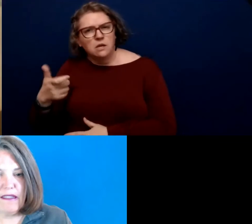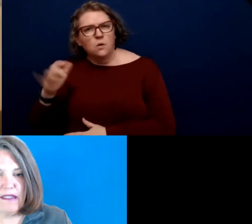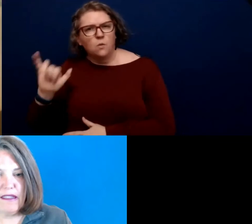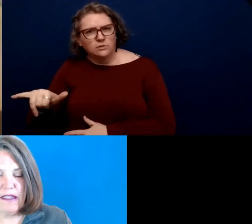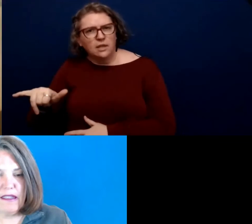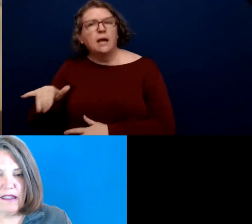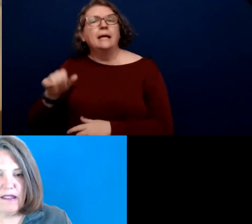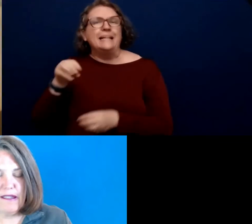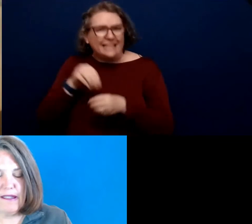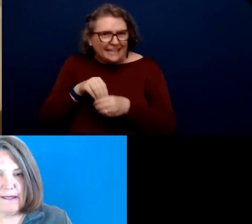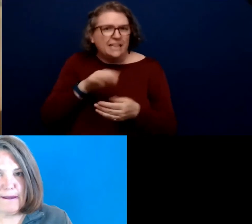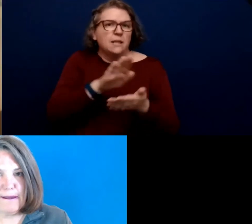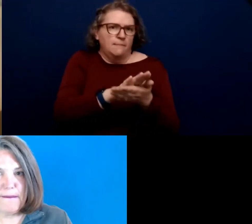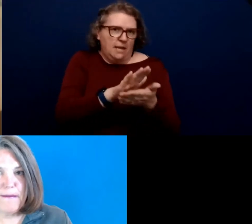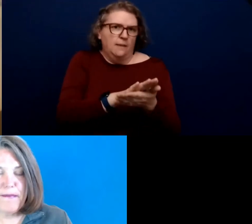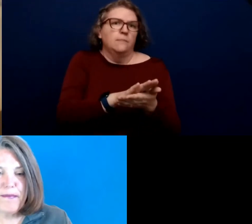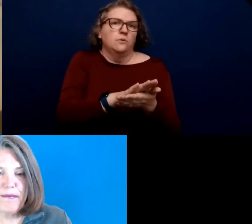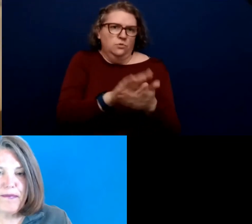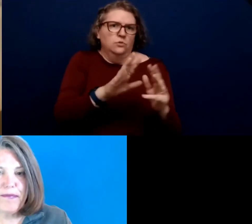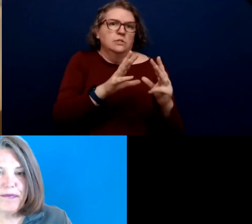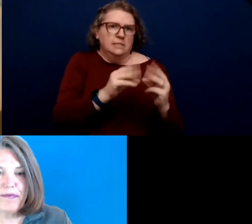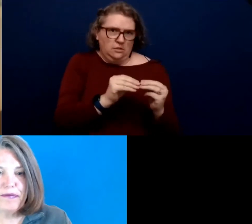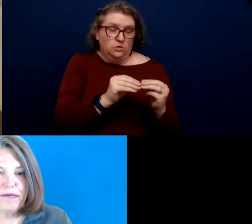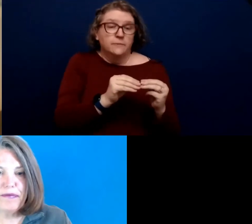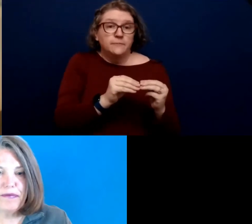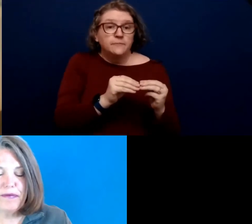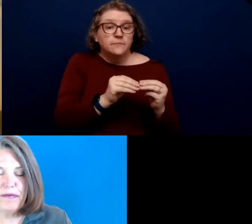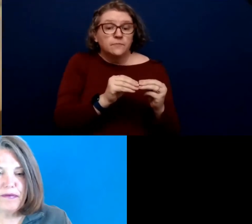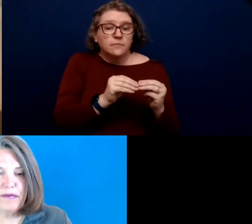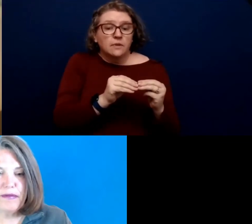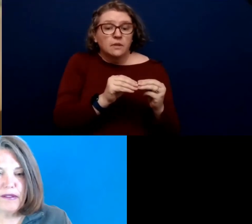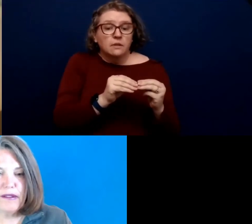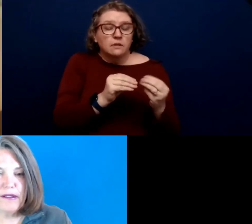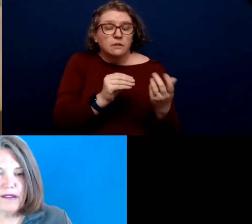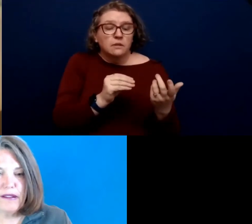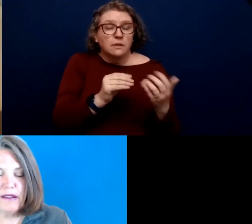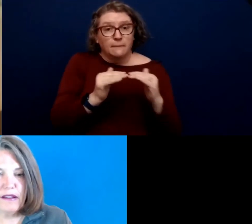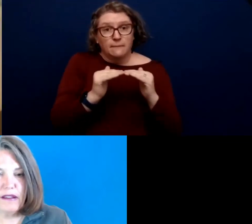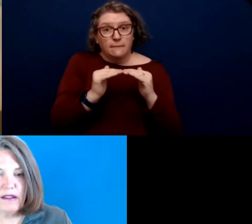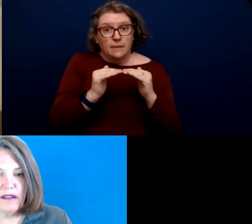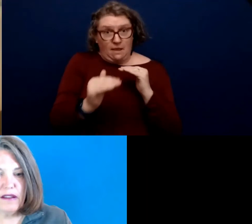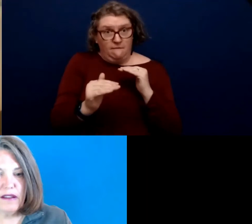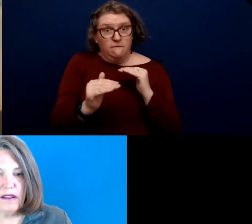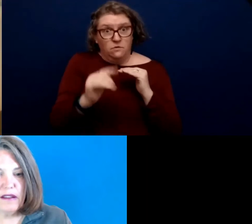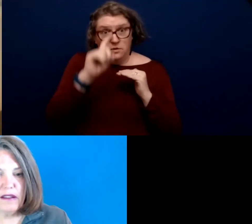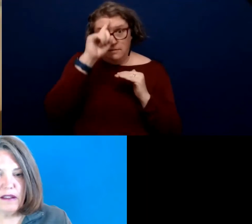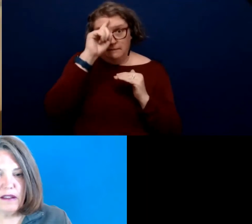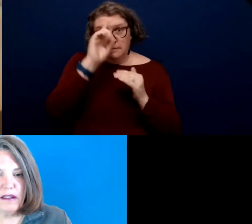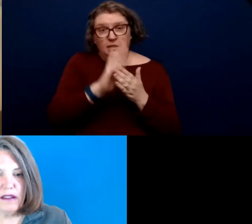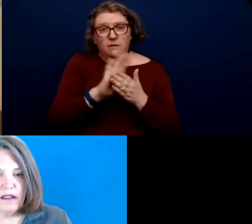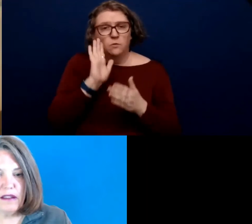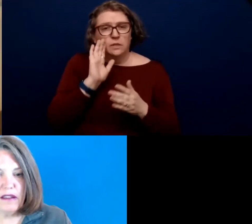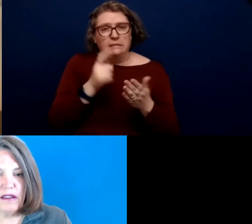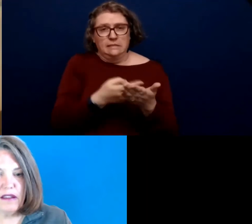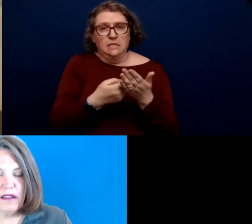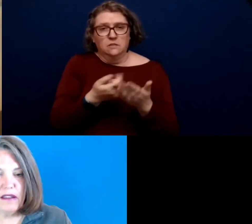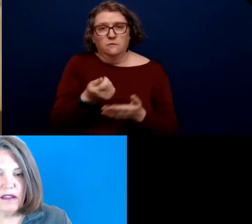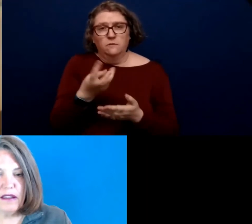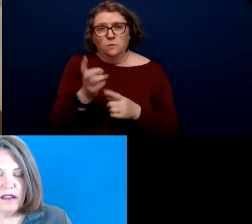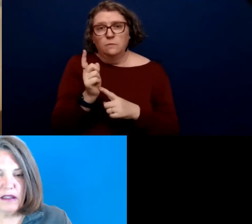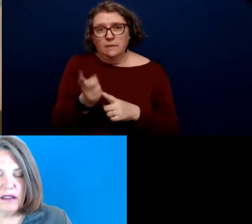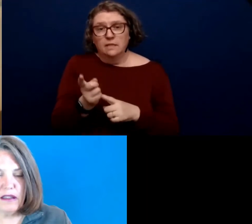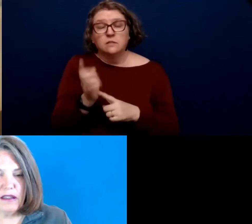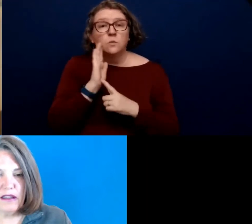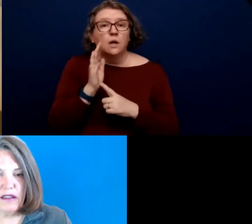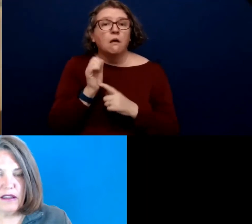session. The platform, I suppose, I would like to say, and we talk about the platform in a few minutes, will